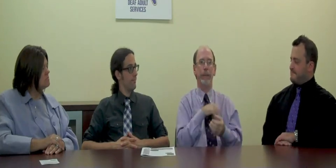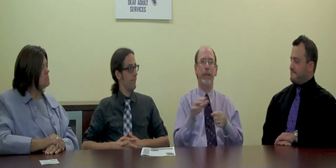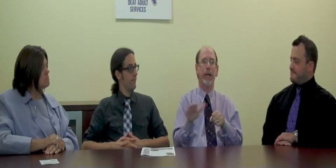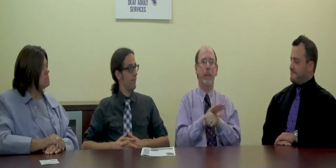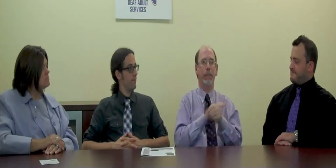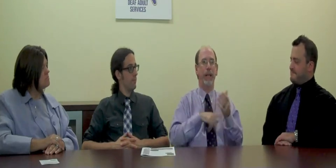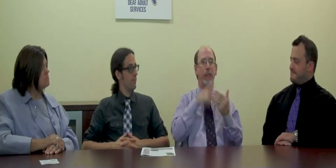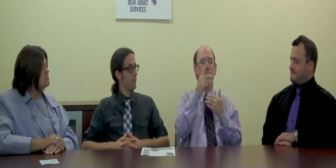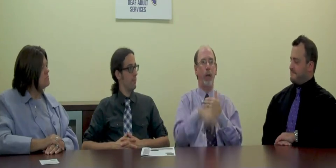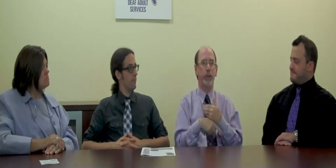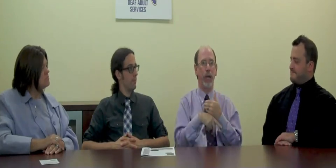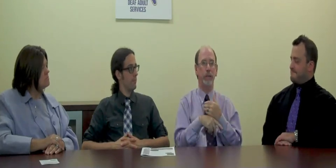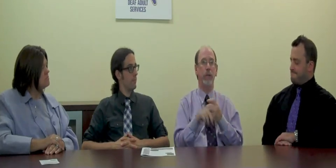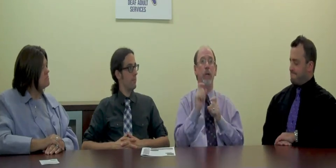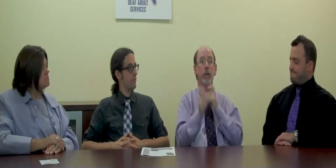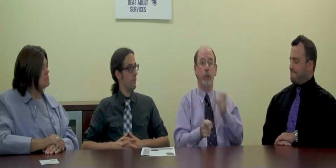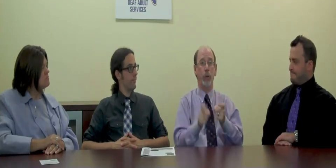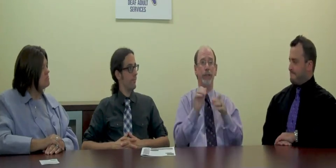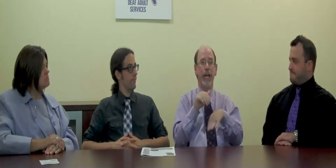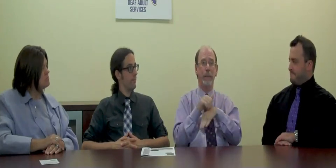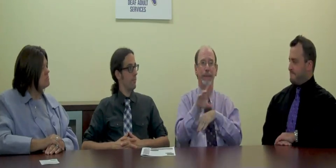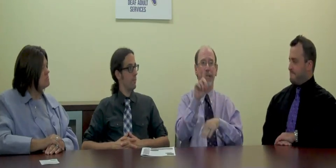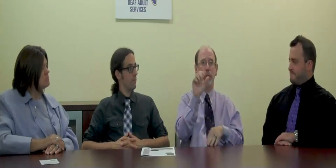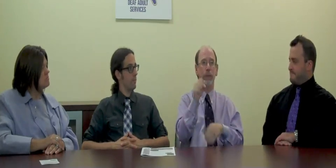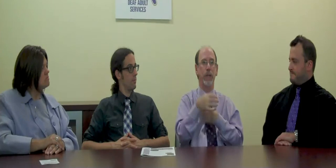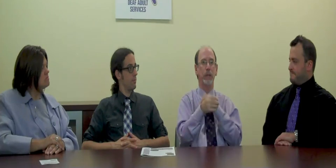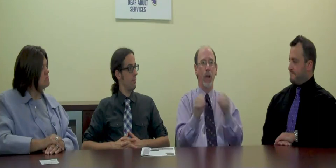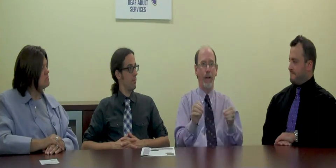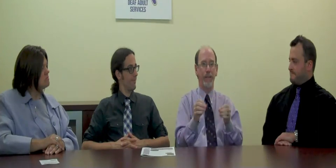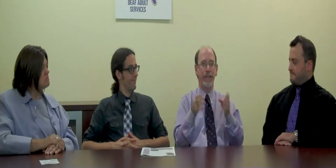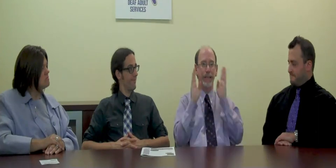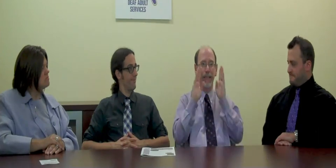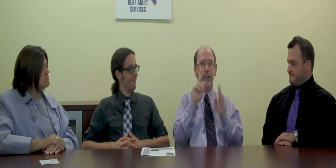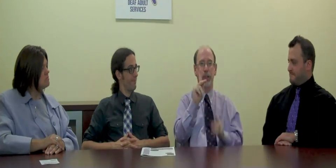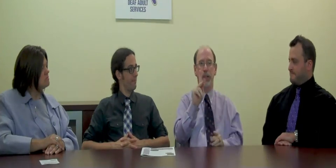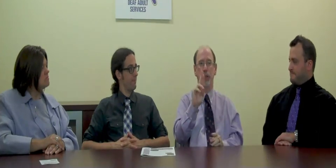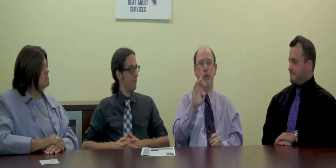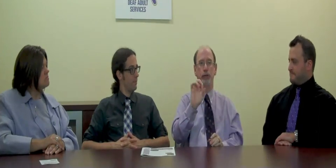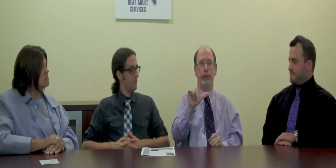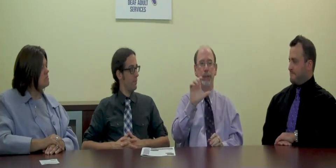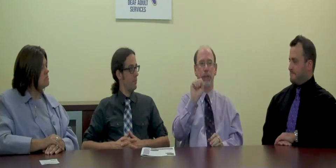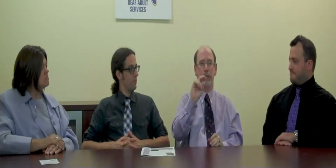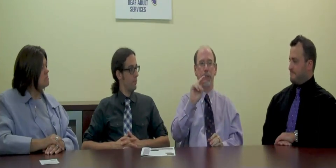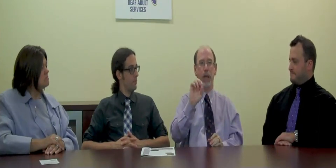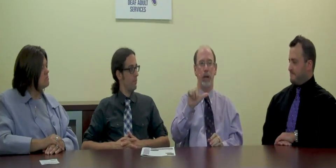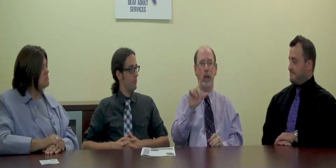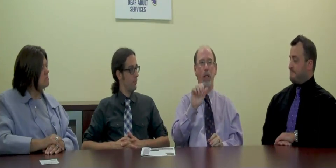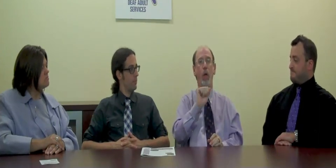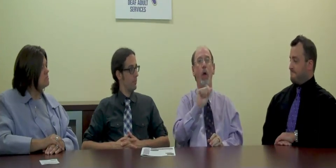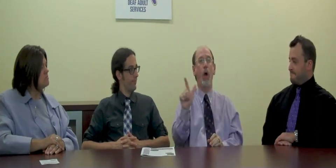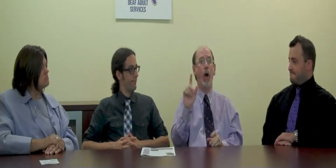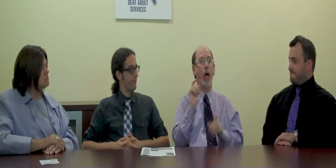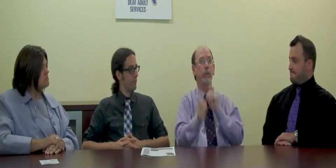donations to help us complete the project. Donations can be sent to the DOS office. Attention, Crystal Sundell.